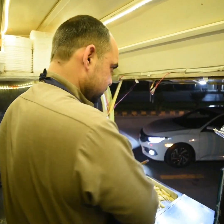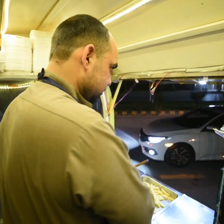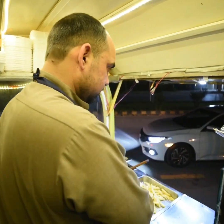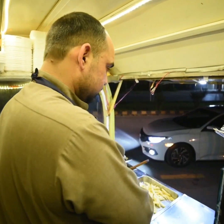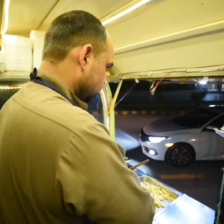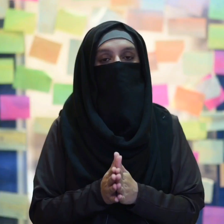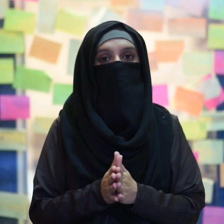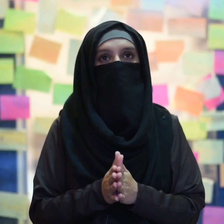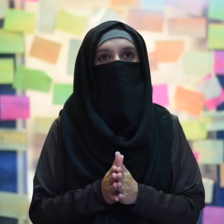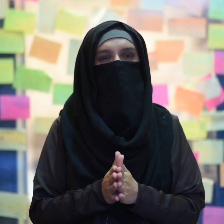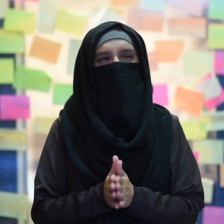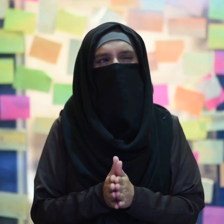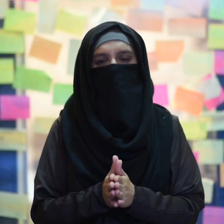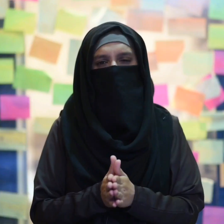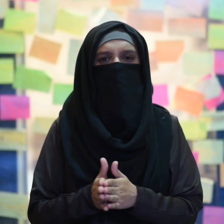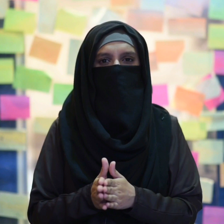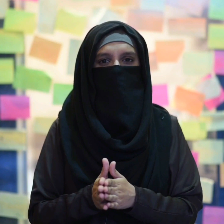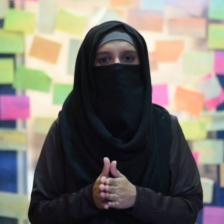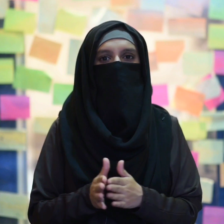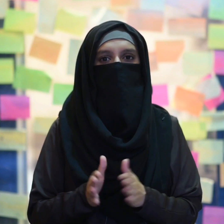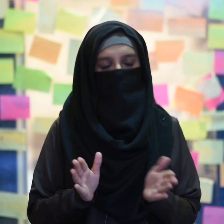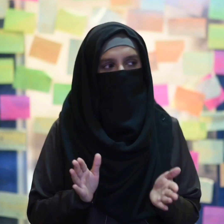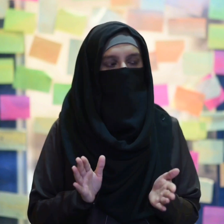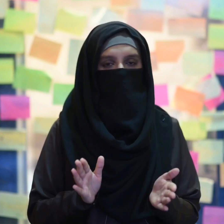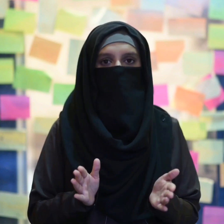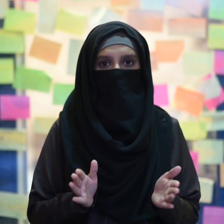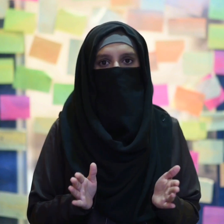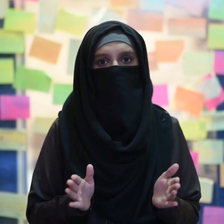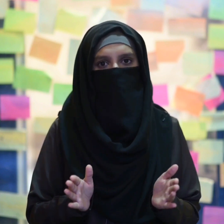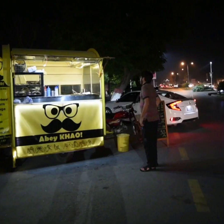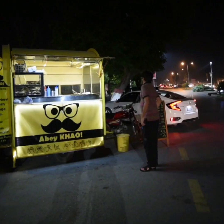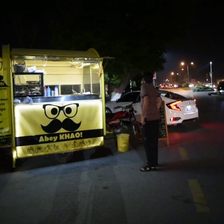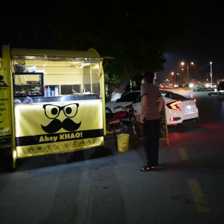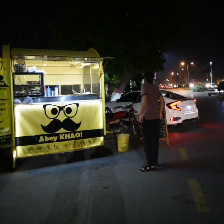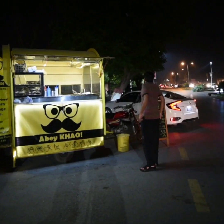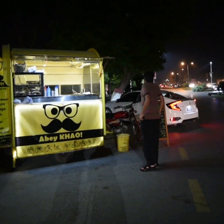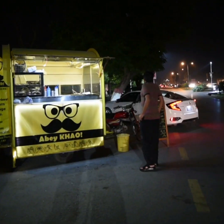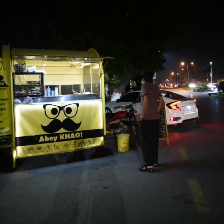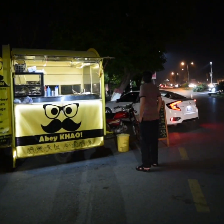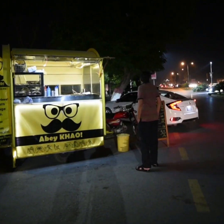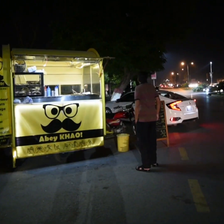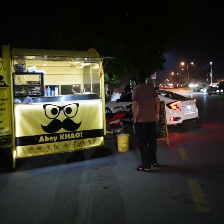In July 2016, we started our savings in